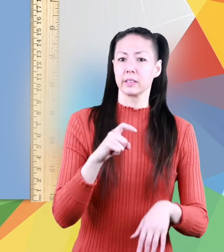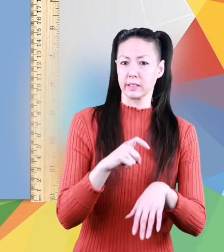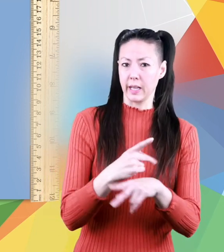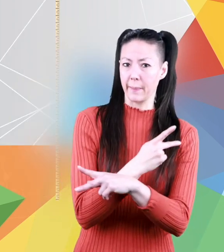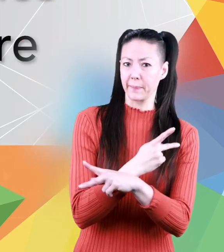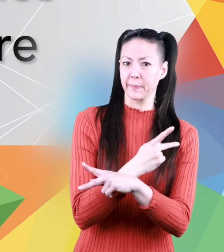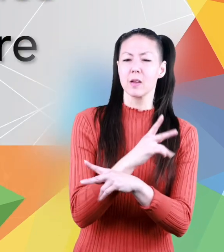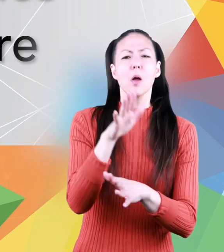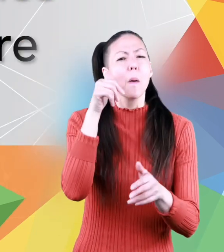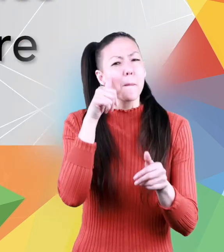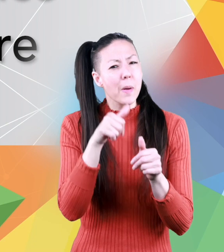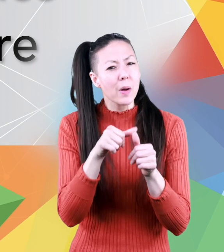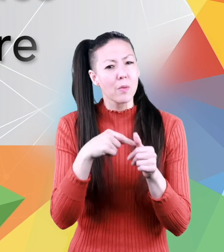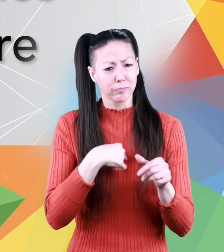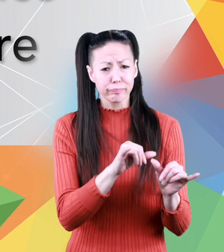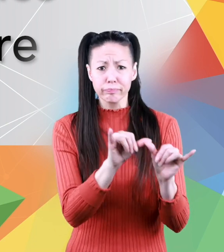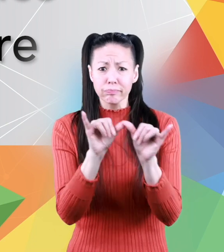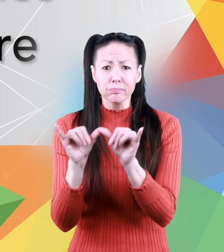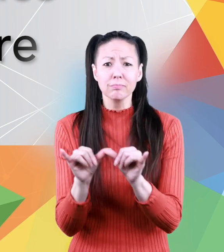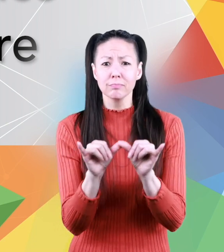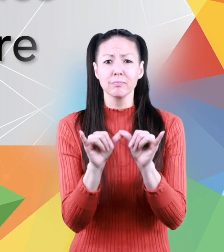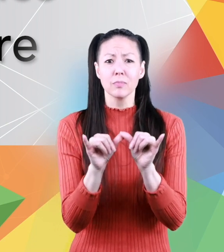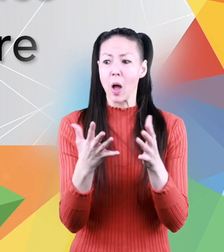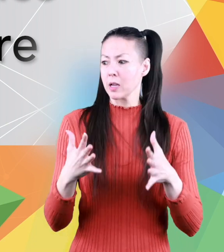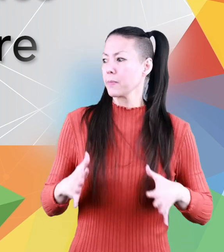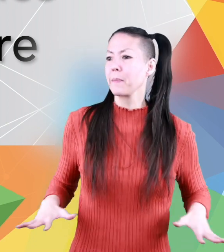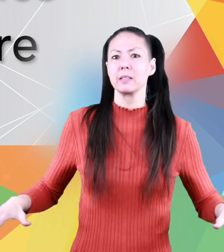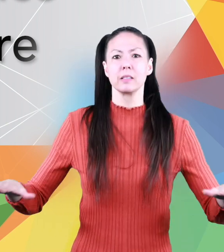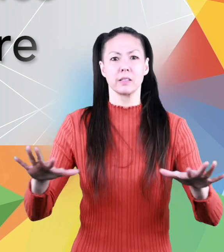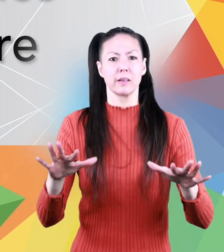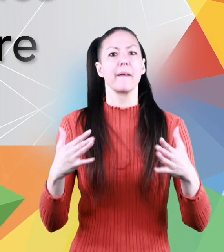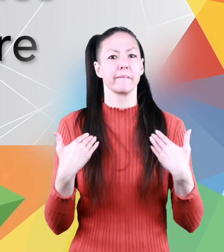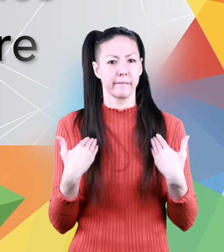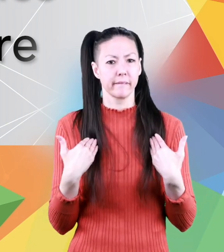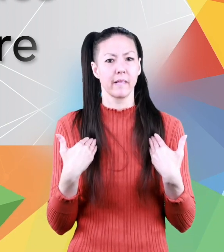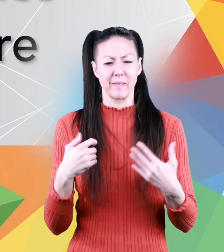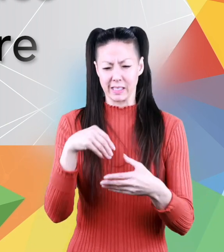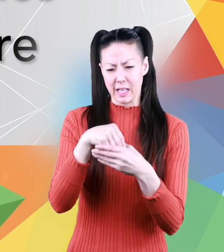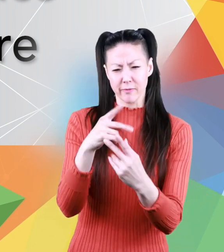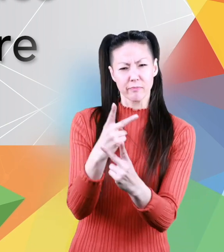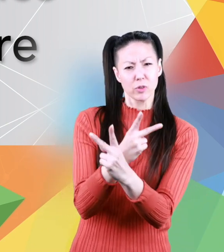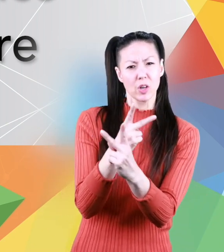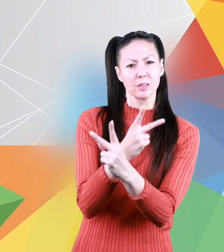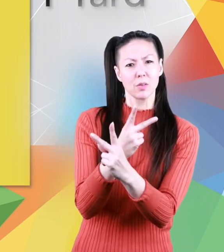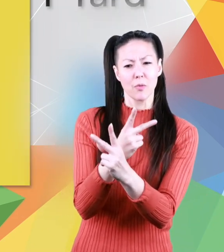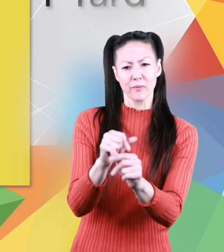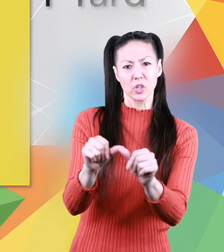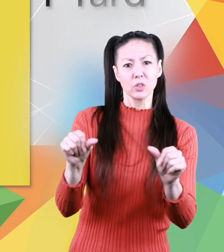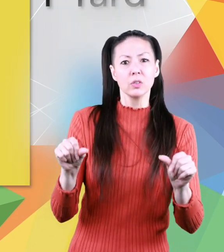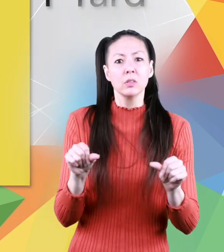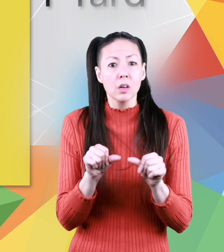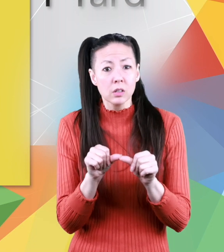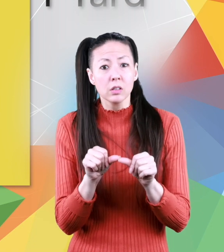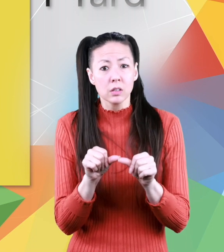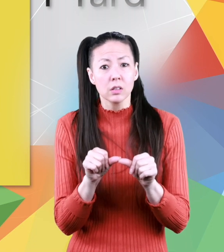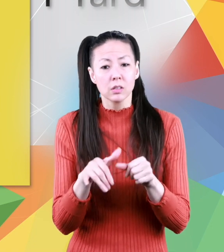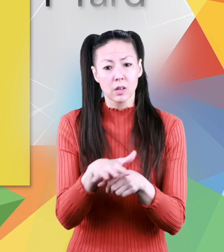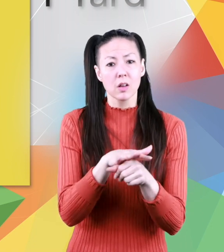remember we measure how much space we have in the inside of a figure one square yard has a length